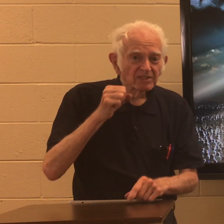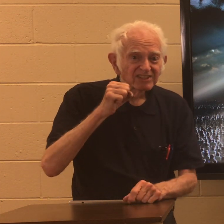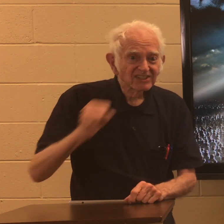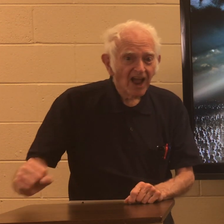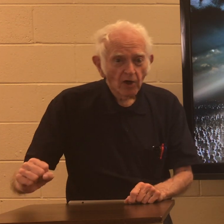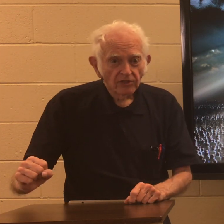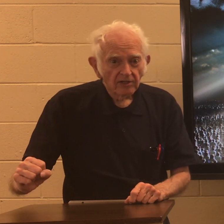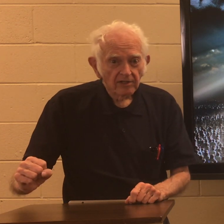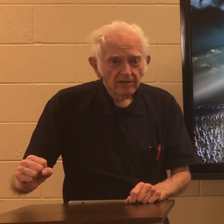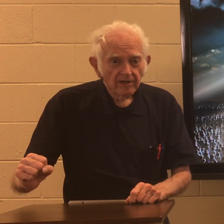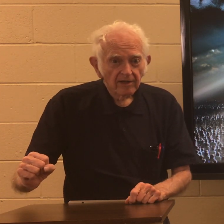I am from the south.